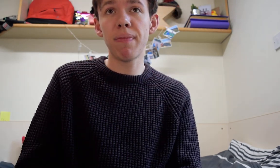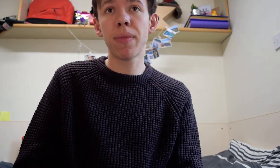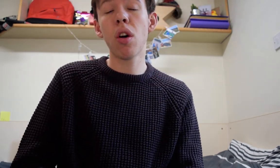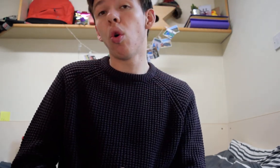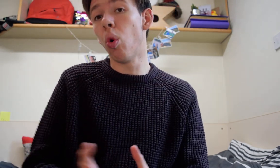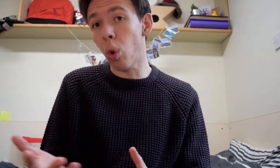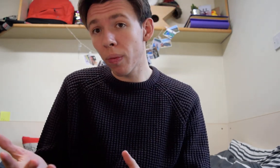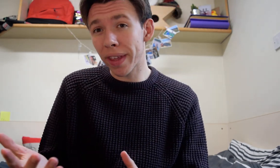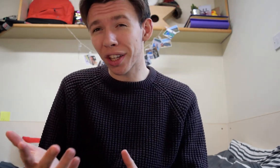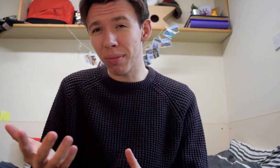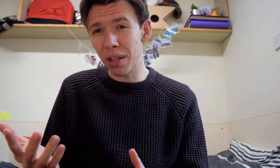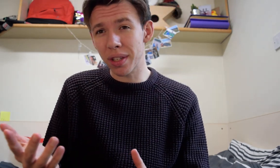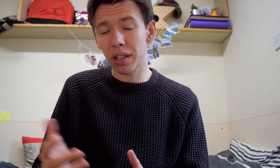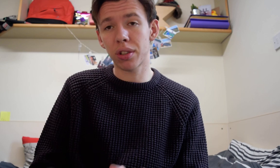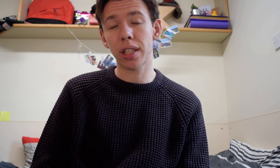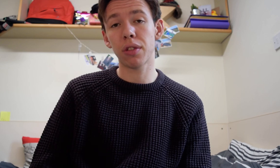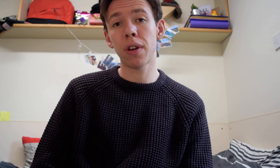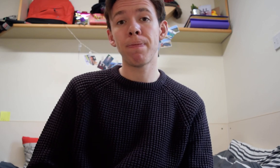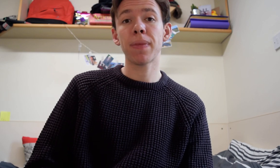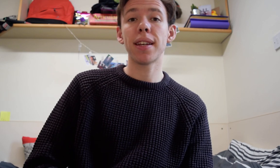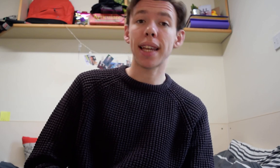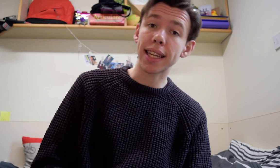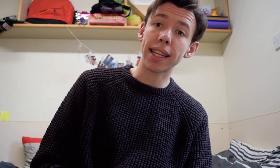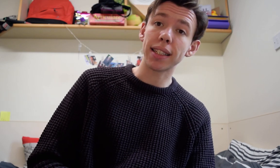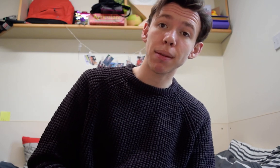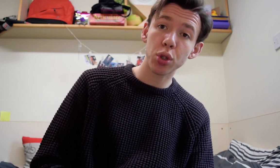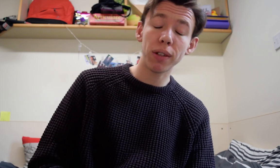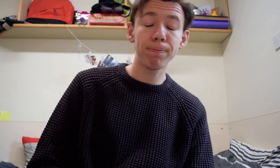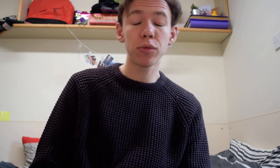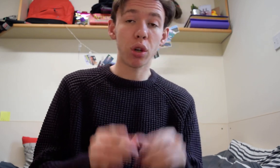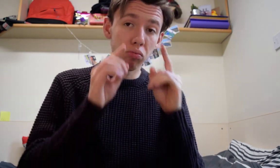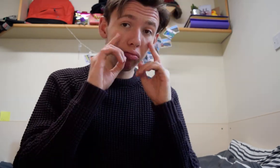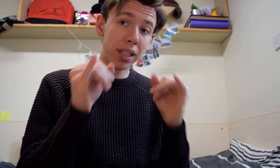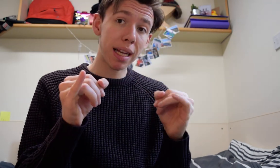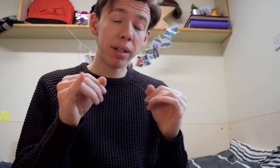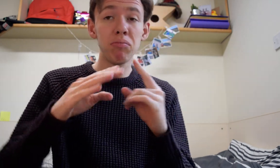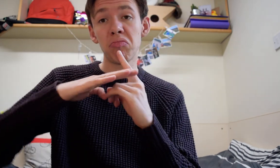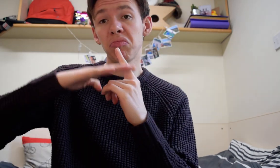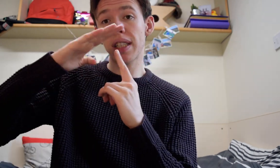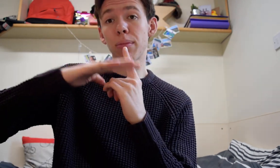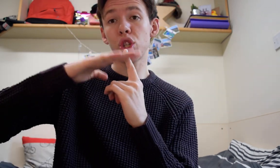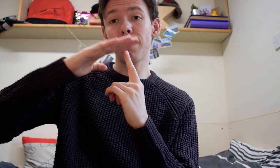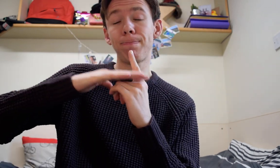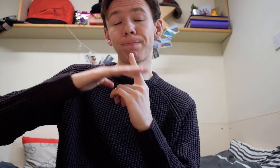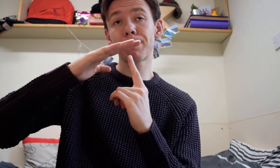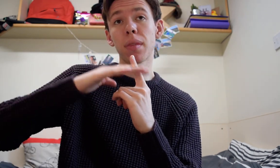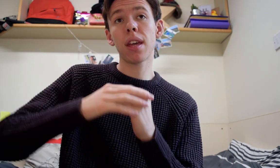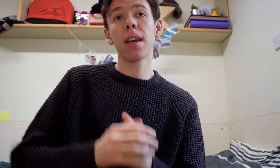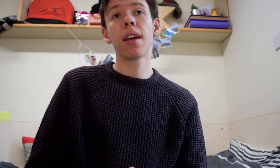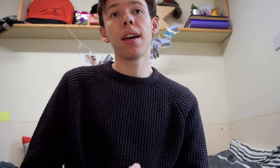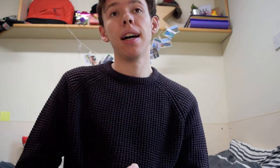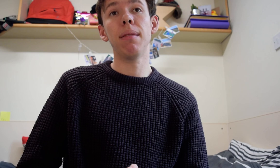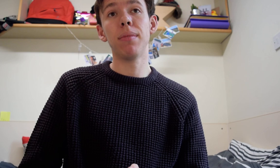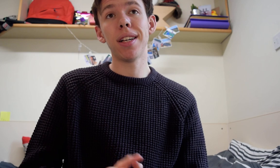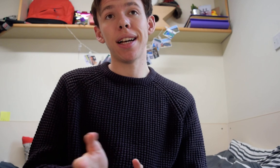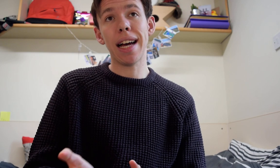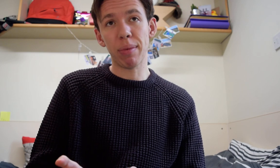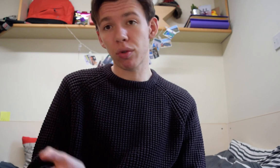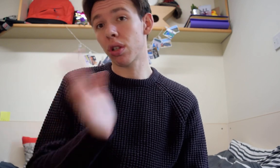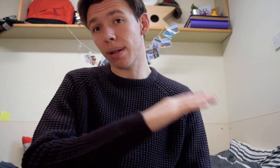or that could be used in the context of taking temperature so examine temperature and we talked about